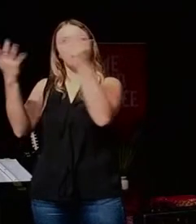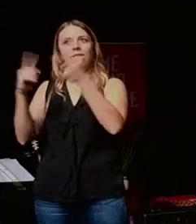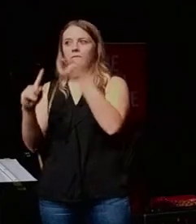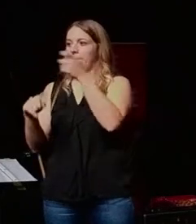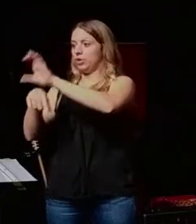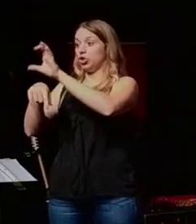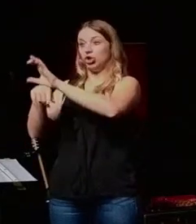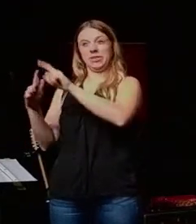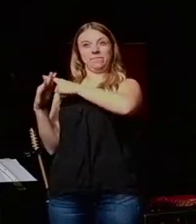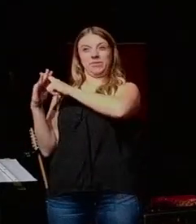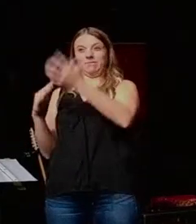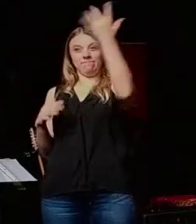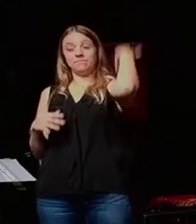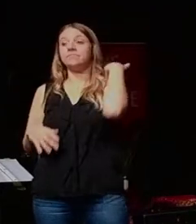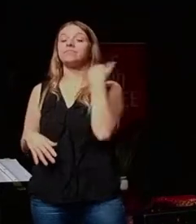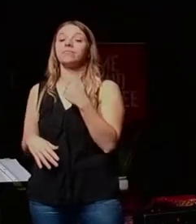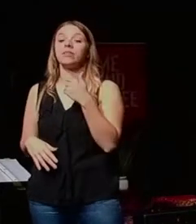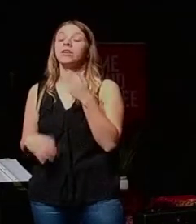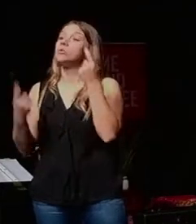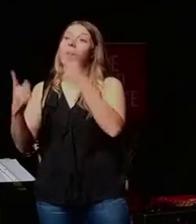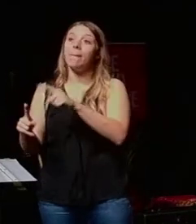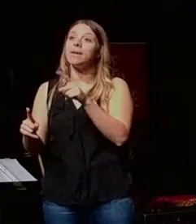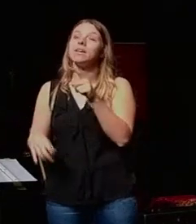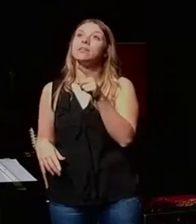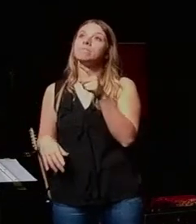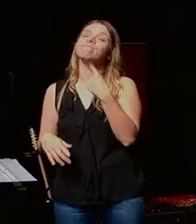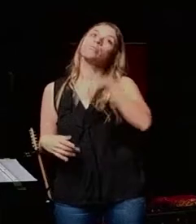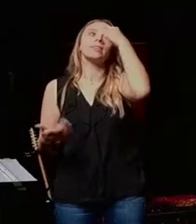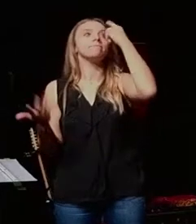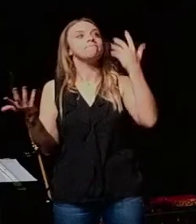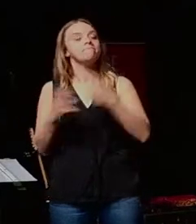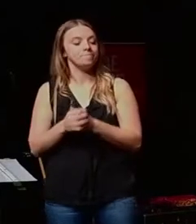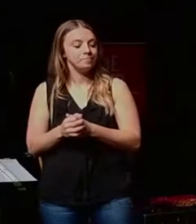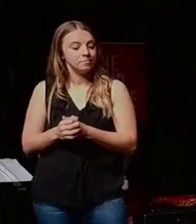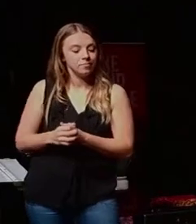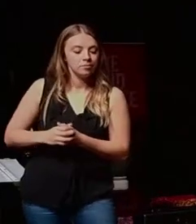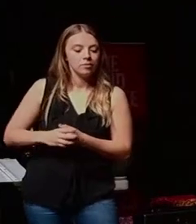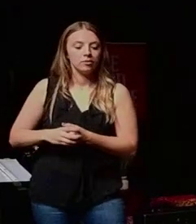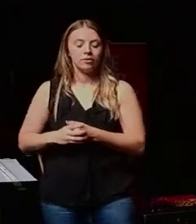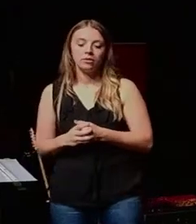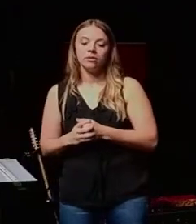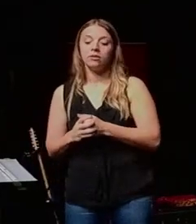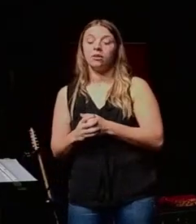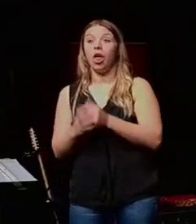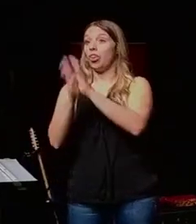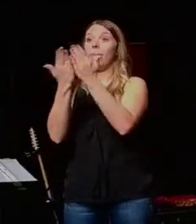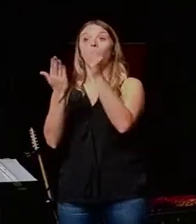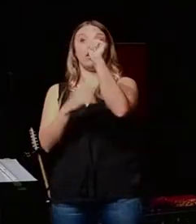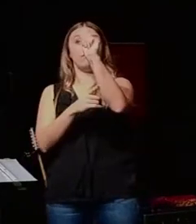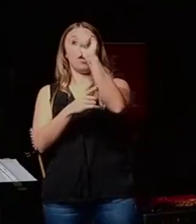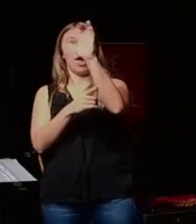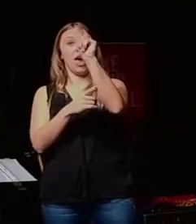it, right? And what happened is, you know, we think, well, maybe the book of Acts, it was